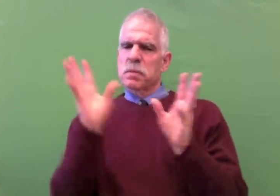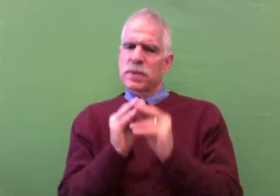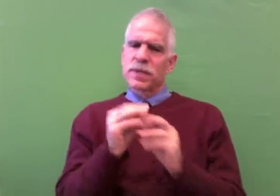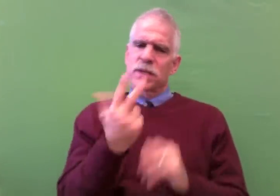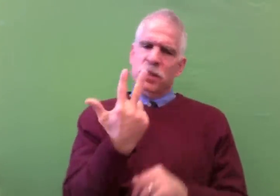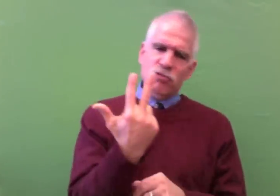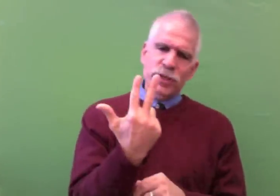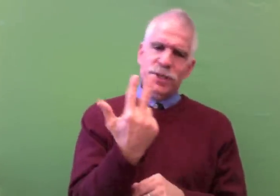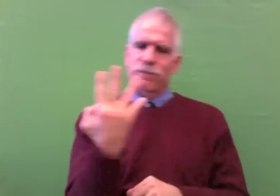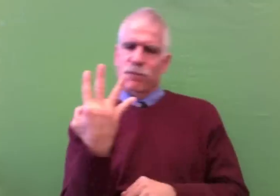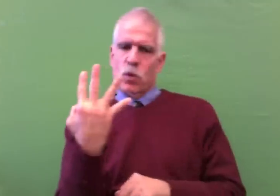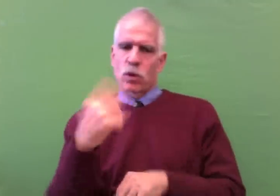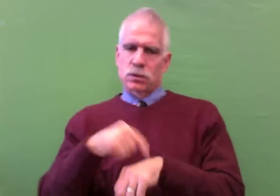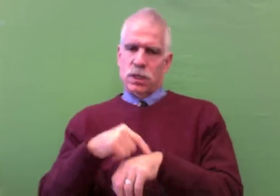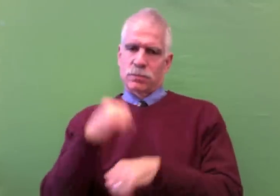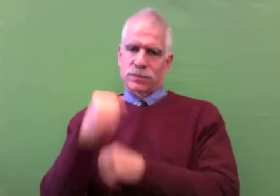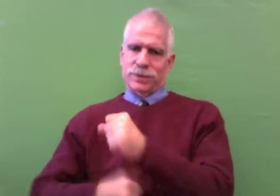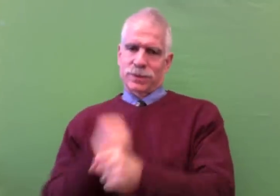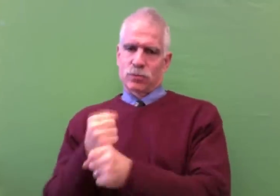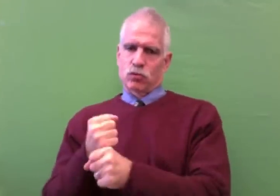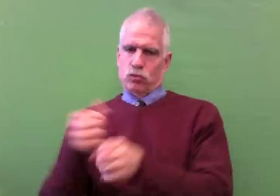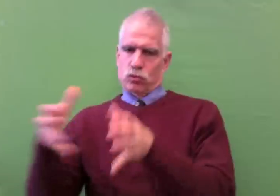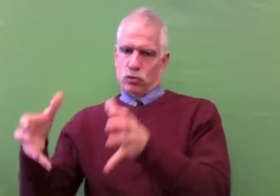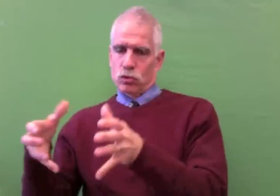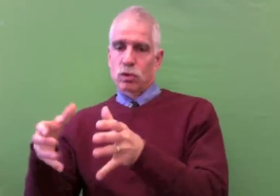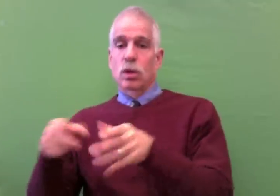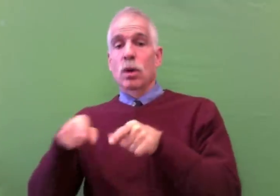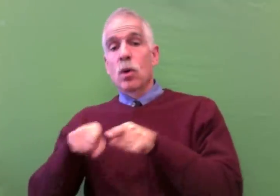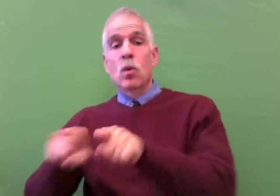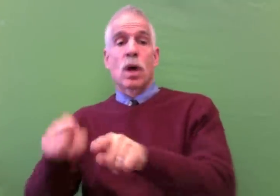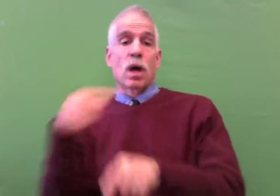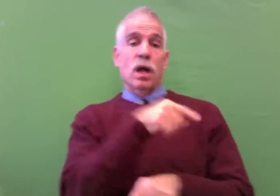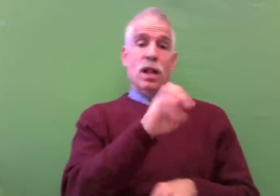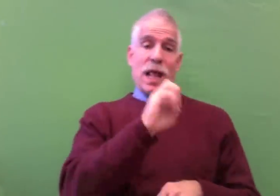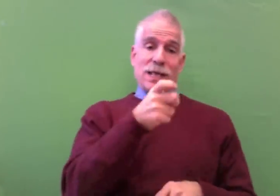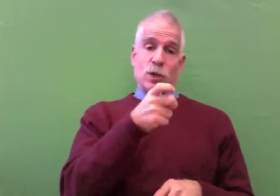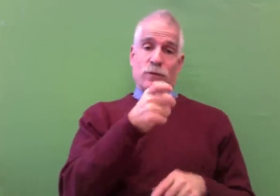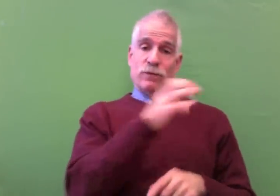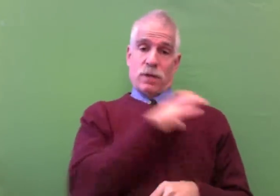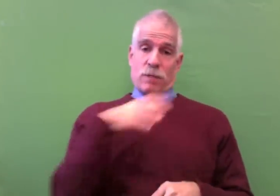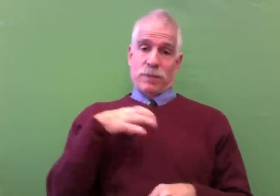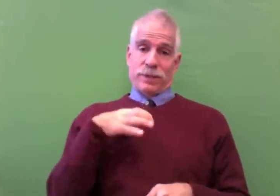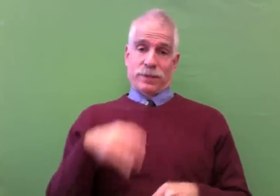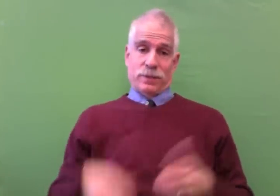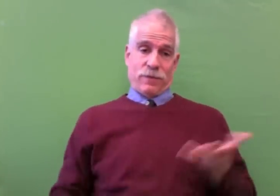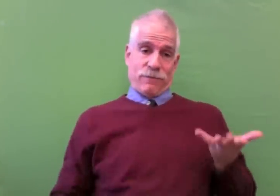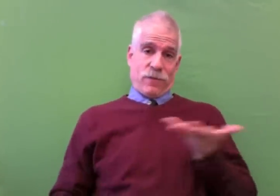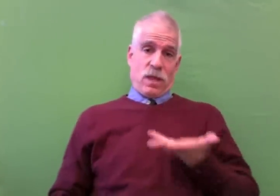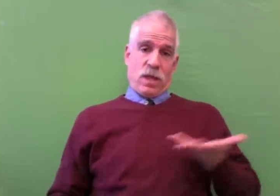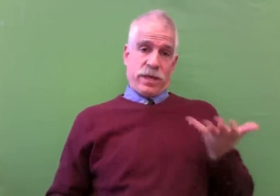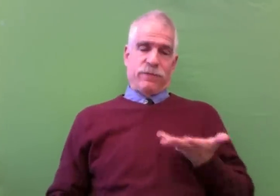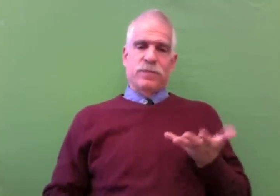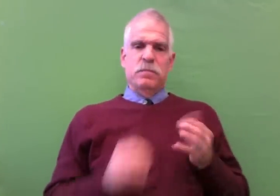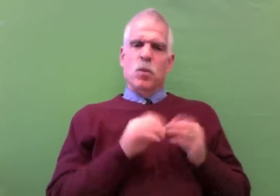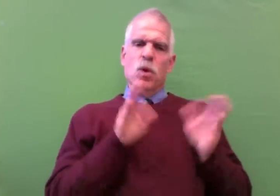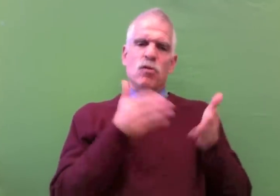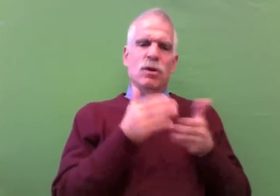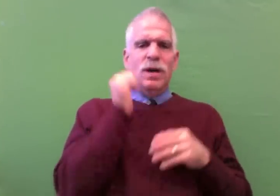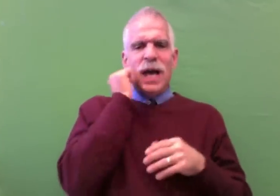The steering committee, we foresee, will meet about three to four times a year, while the executive committee, made up of the five of